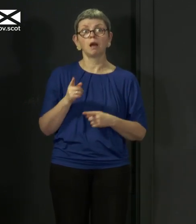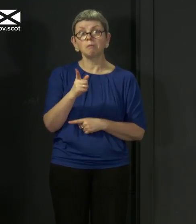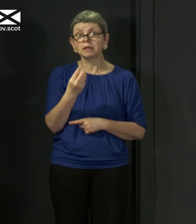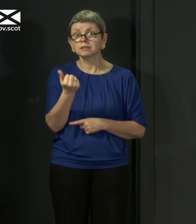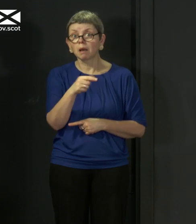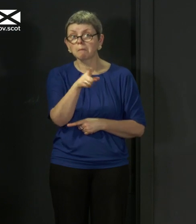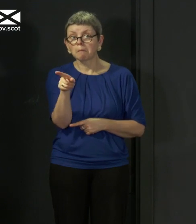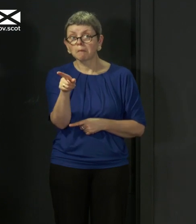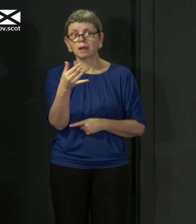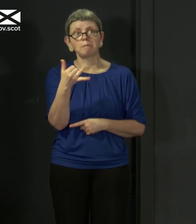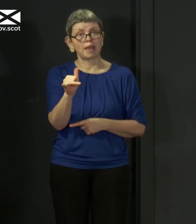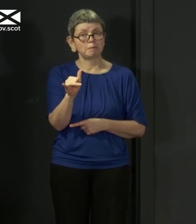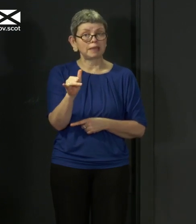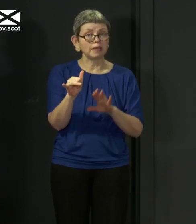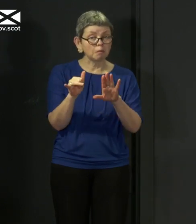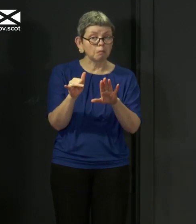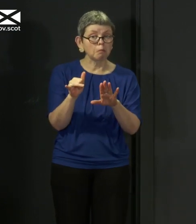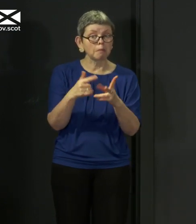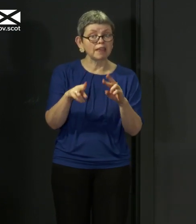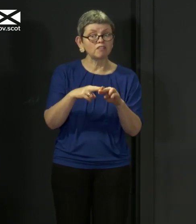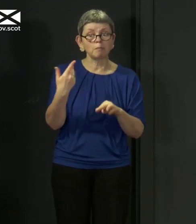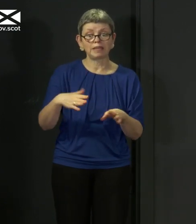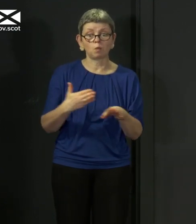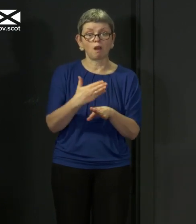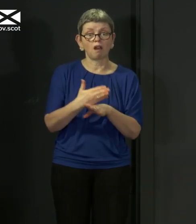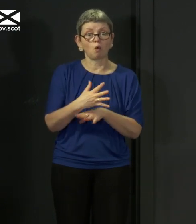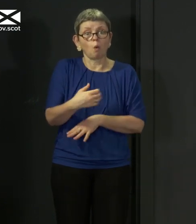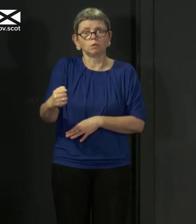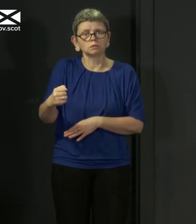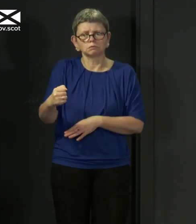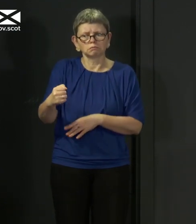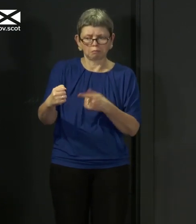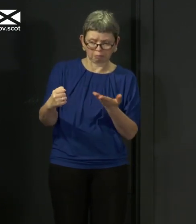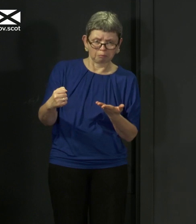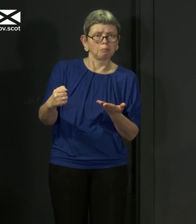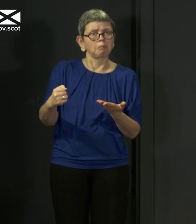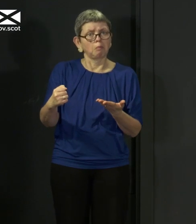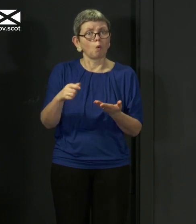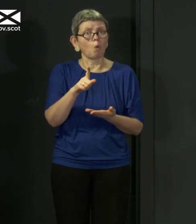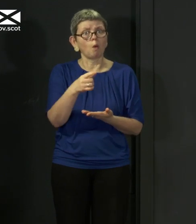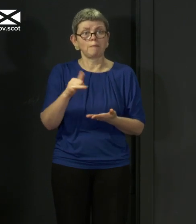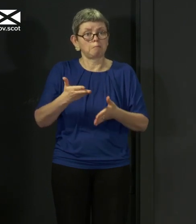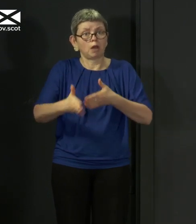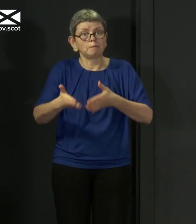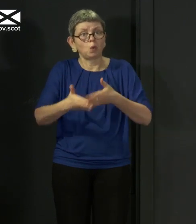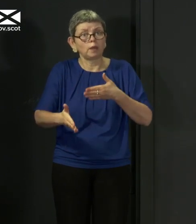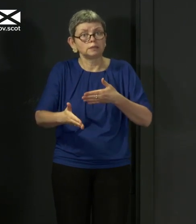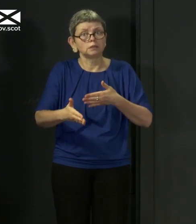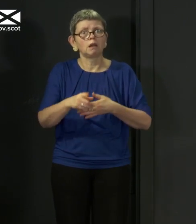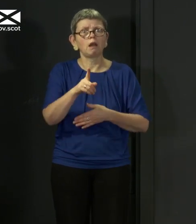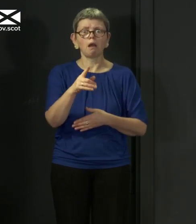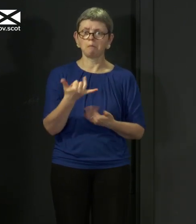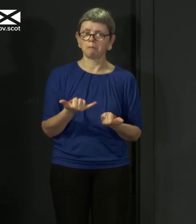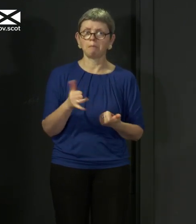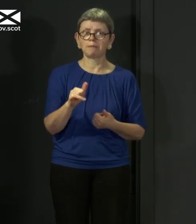maybe especially, though not exclusively, people who are currently furloughed or who have been made unemployed, it could make sense to